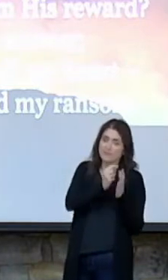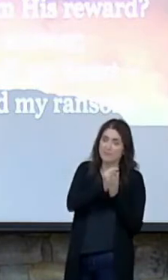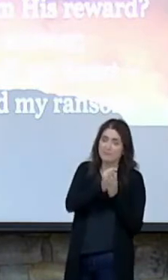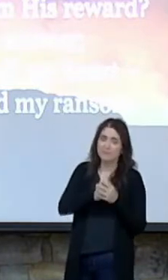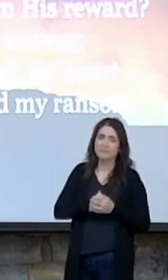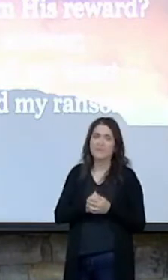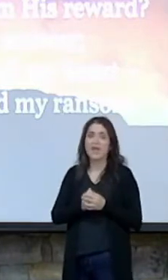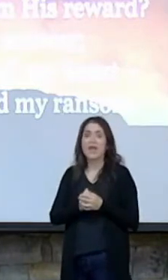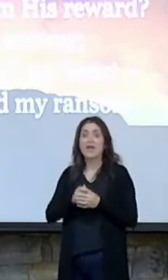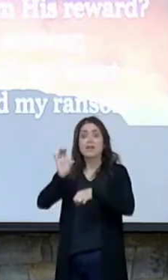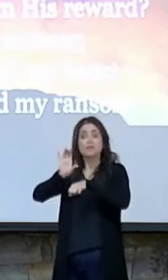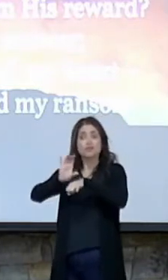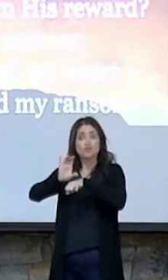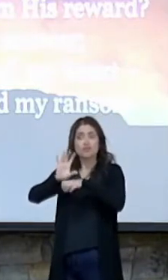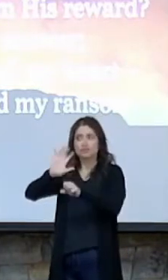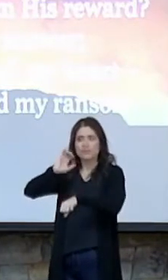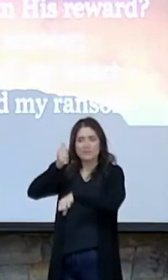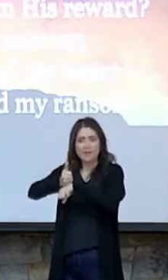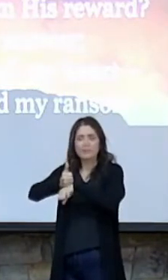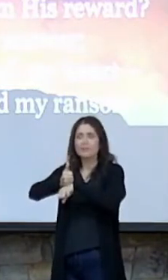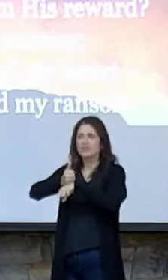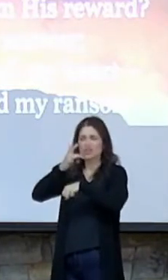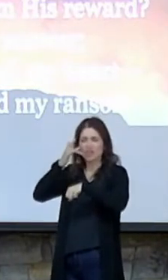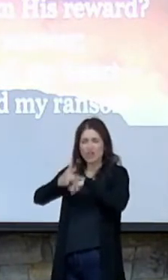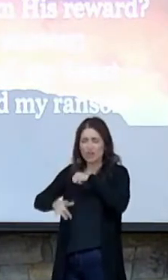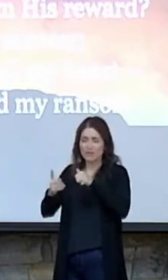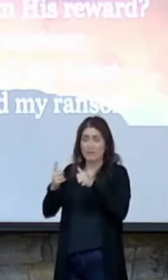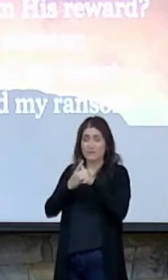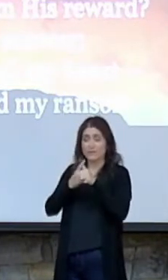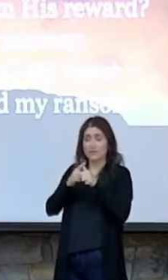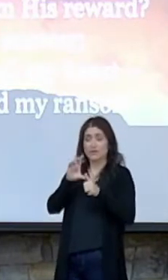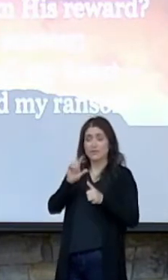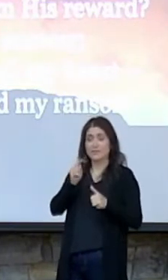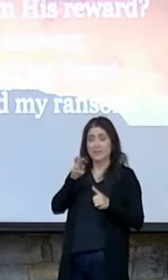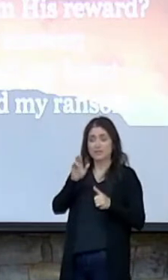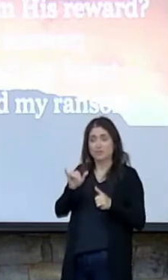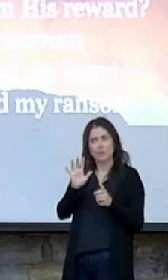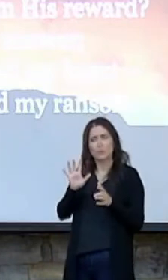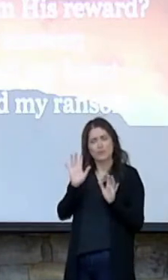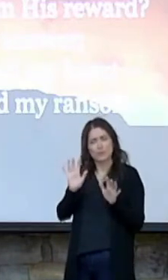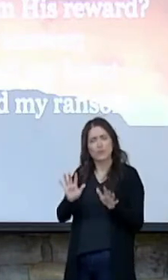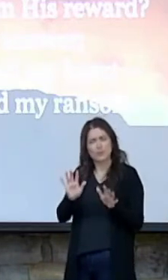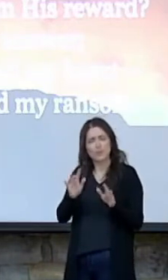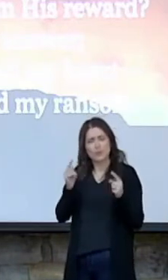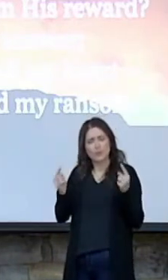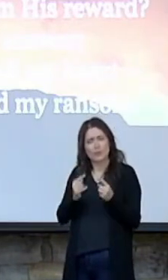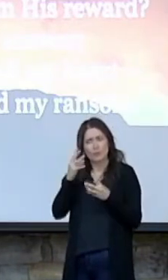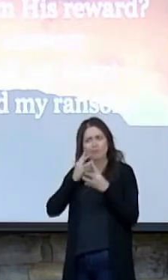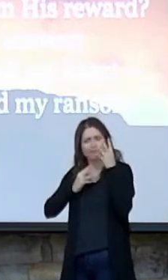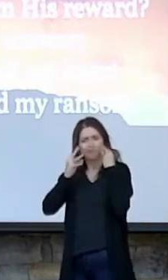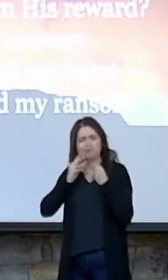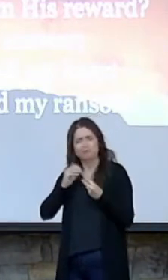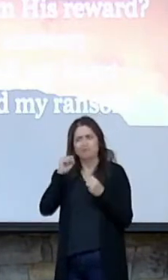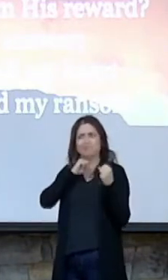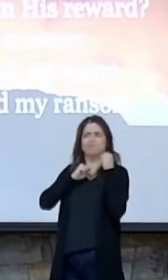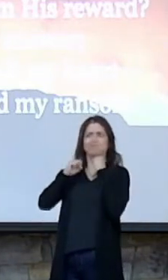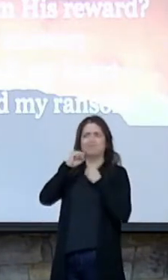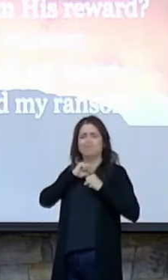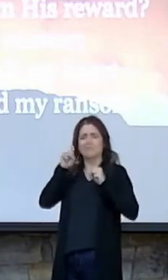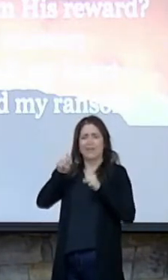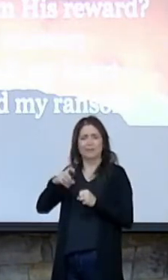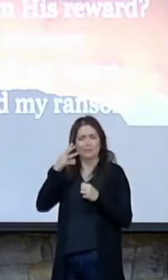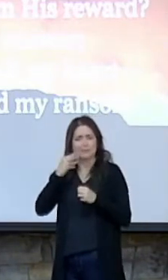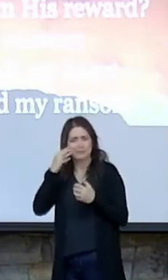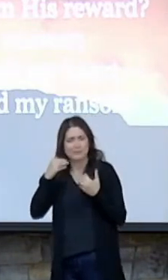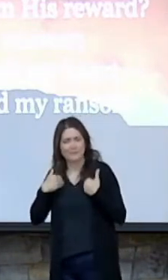And as the church was established early in that first century, there were some growing pains the church had to go through. And one of those growing